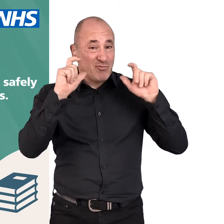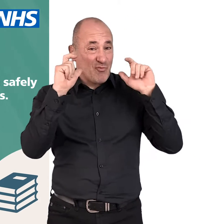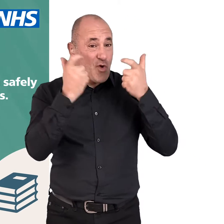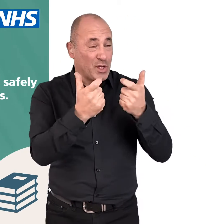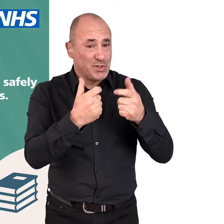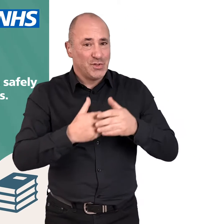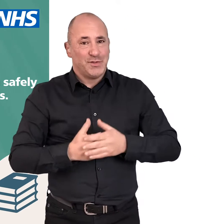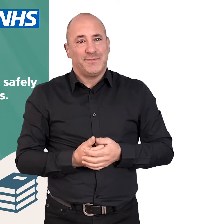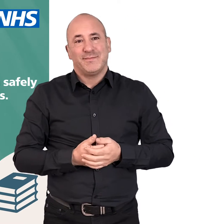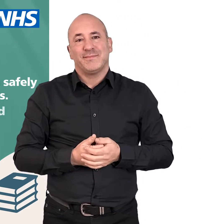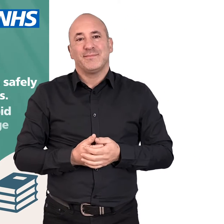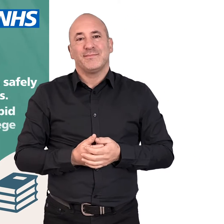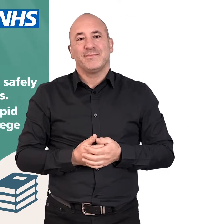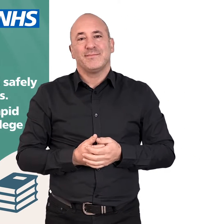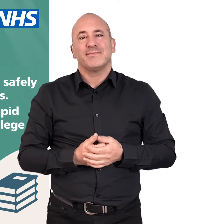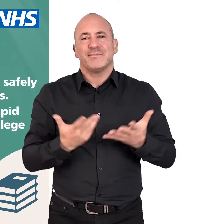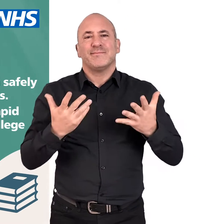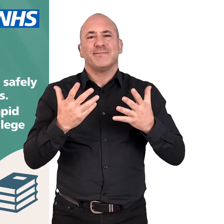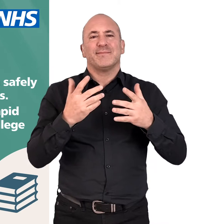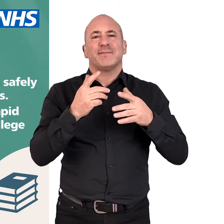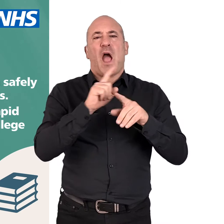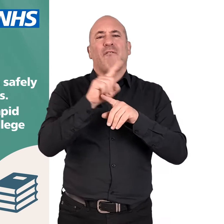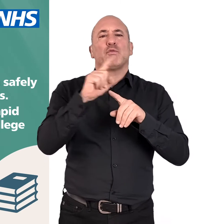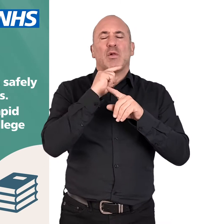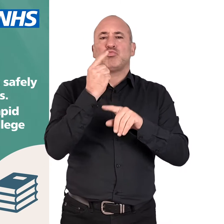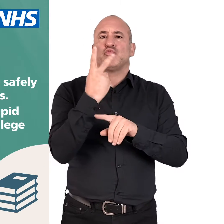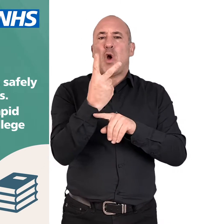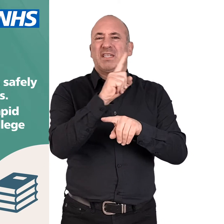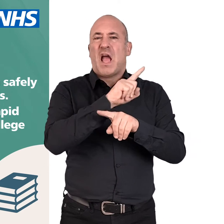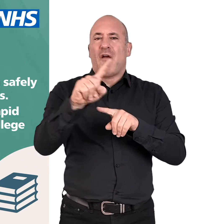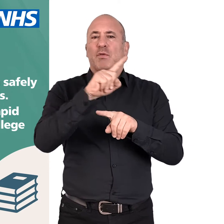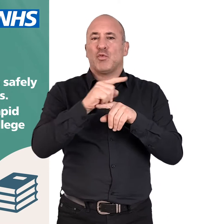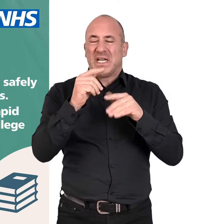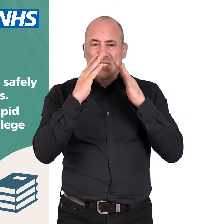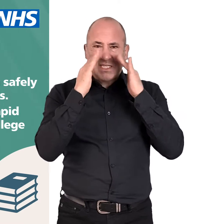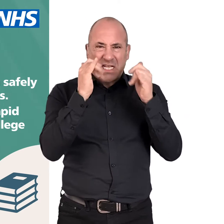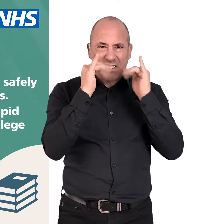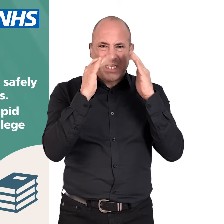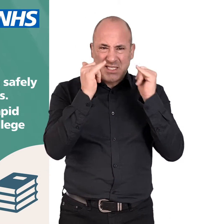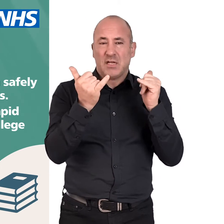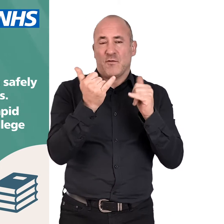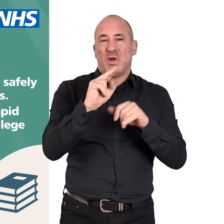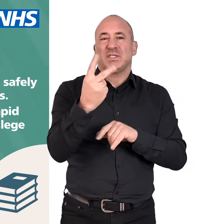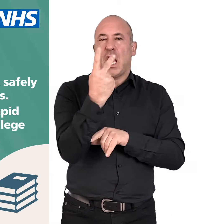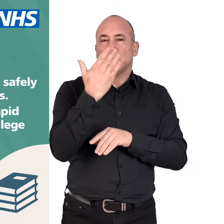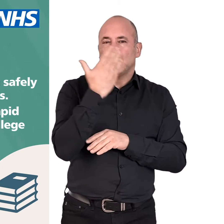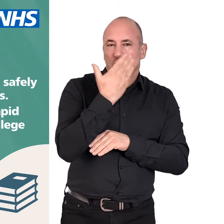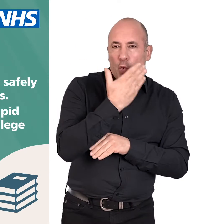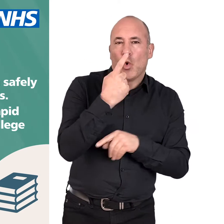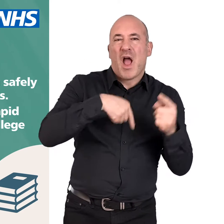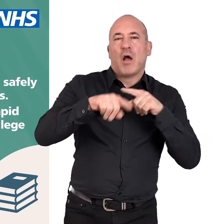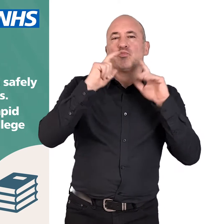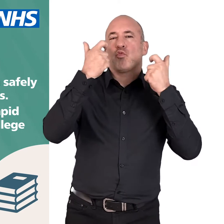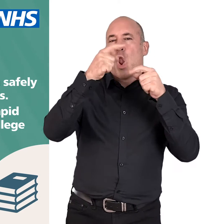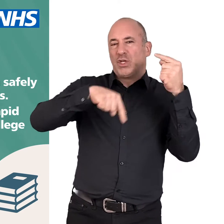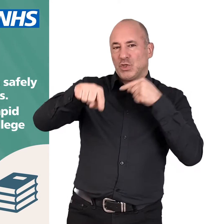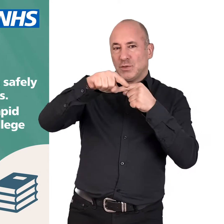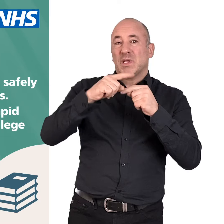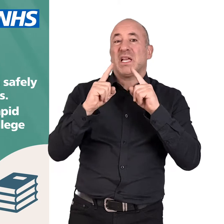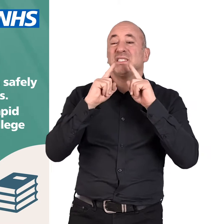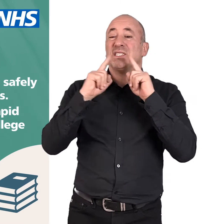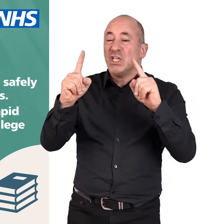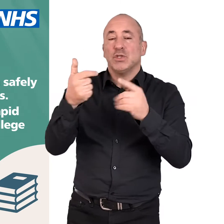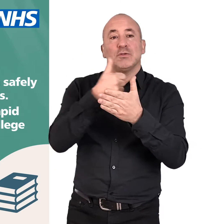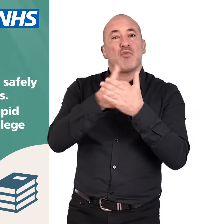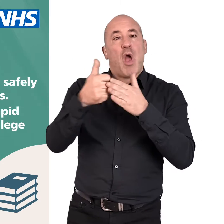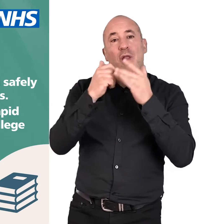to schools and colleges. There will be twice-weekly rapid testing for secondary and college pupils, in addition to regular